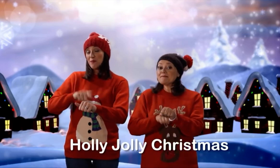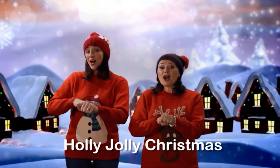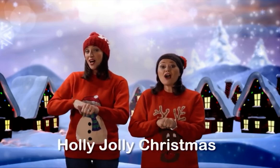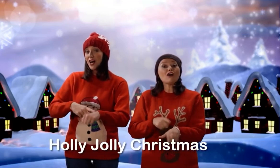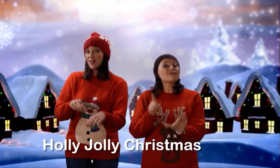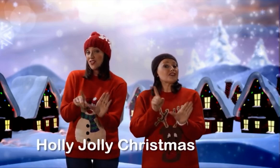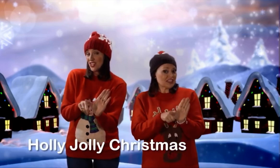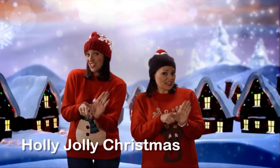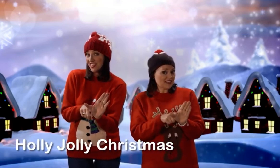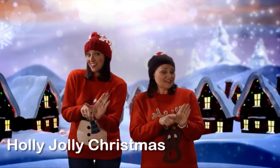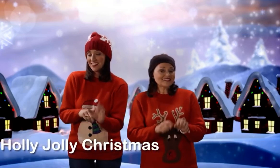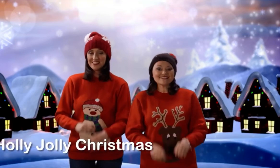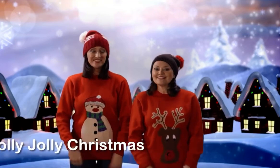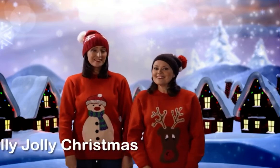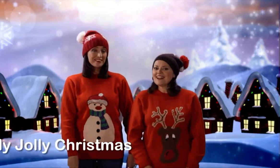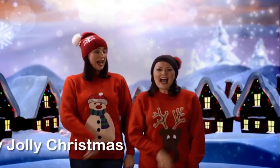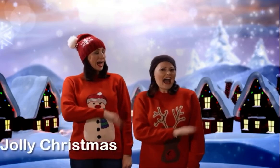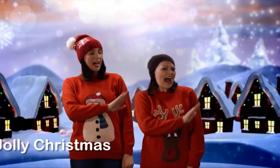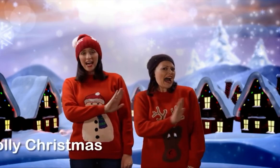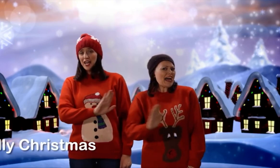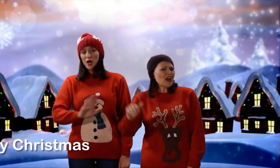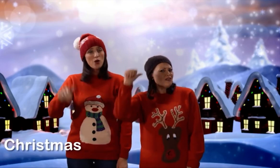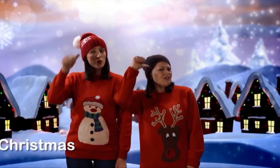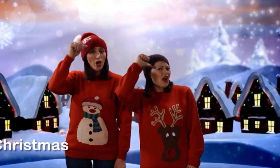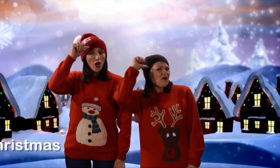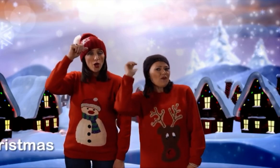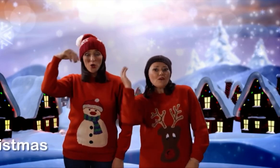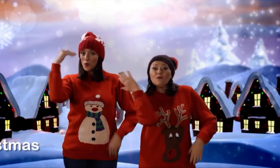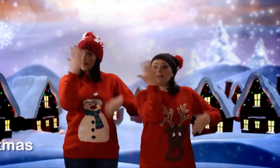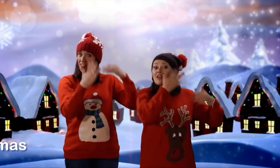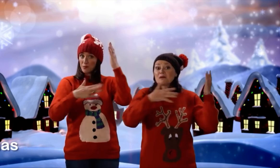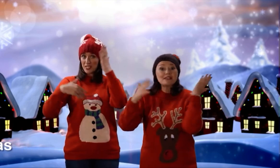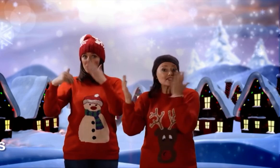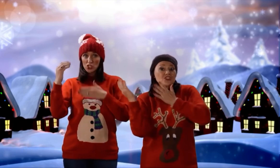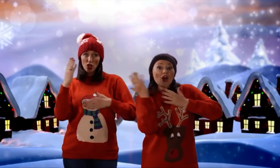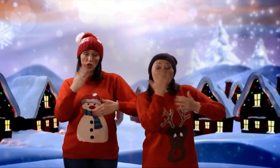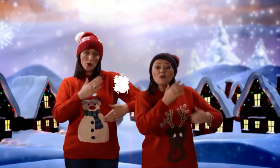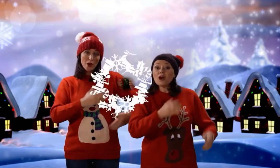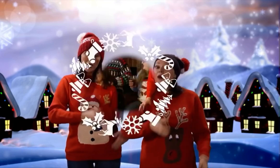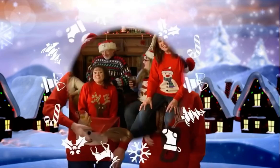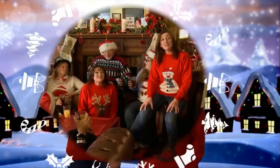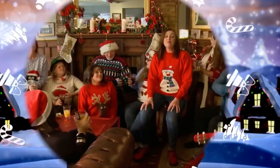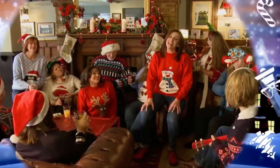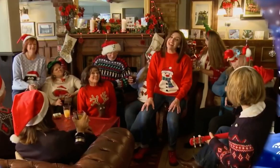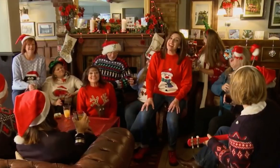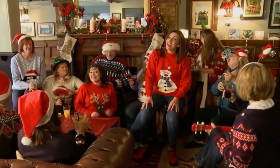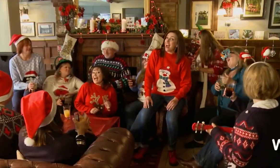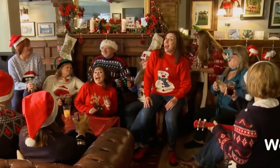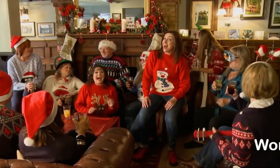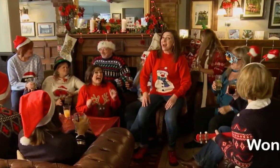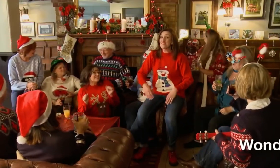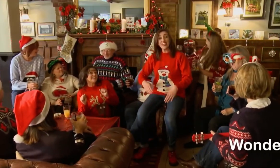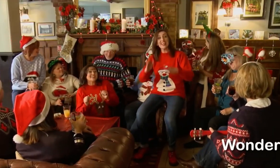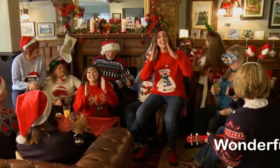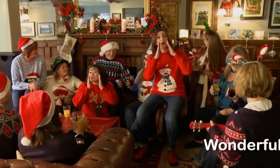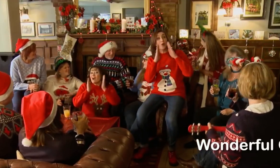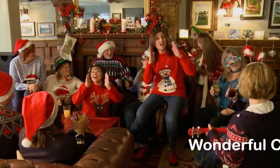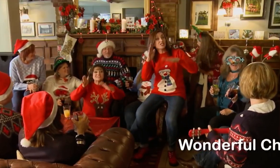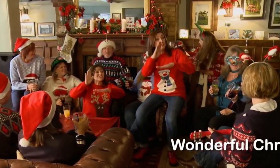of the year I don't know if there'll be snow But happy having a wonderful